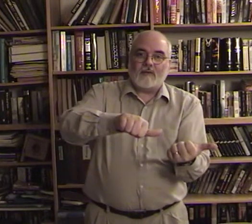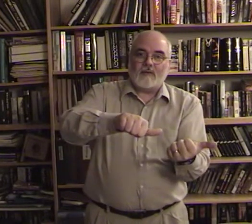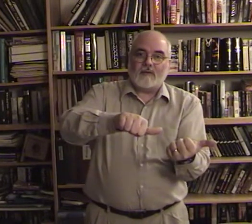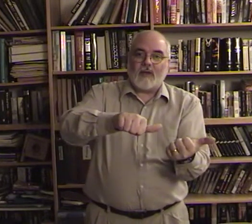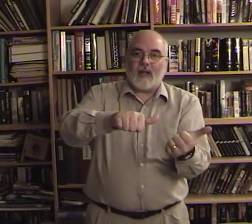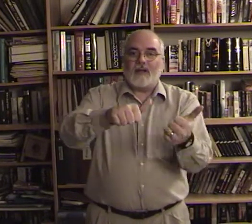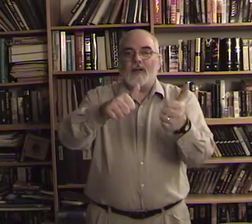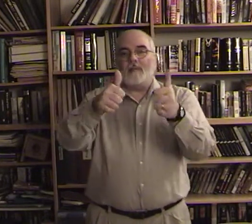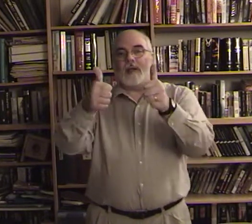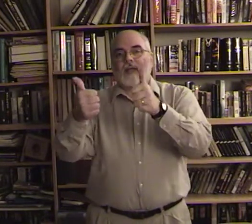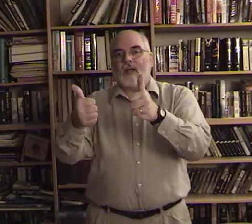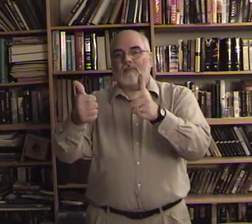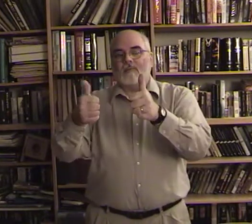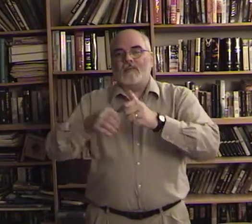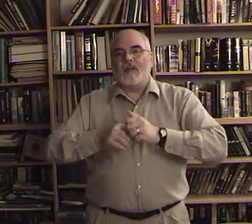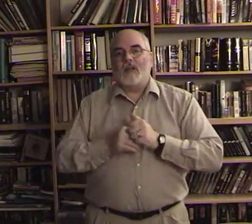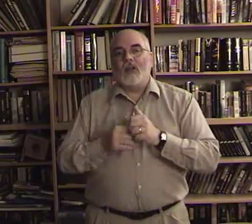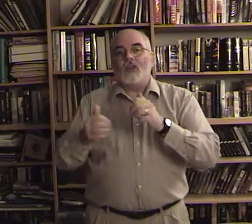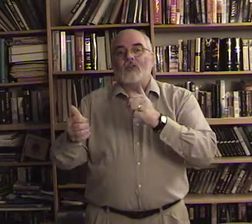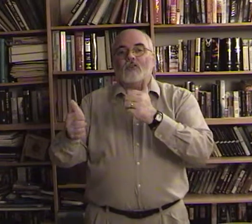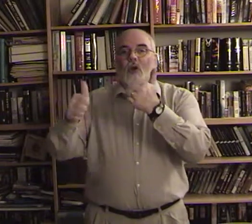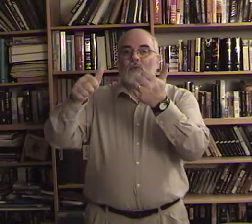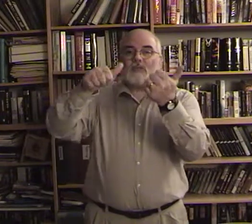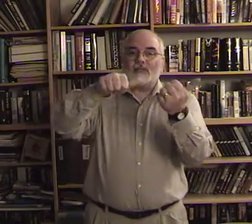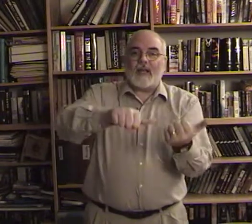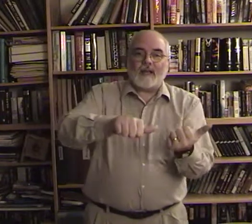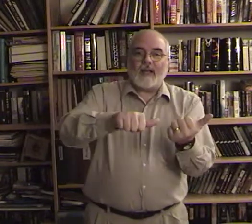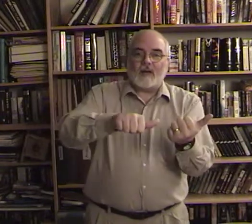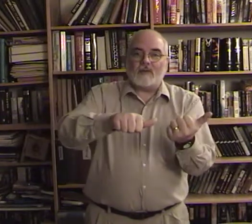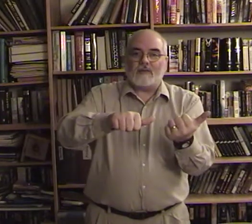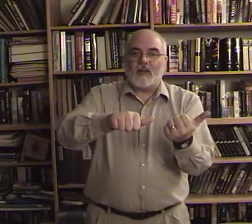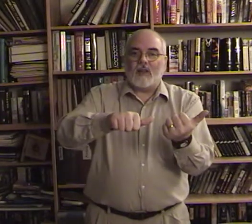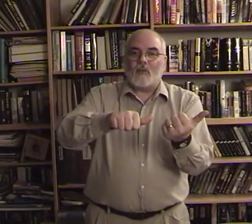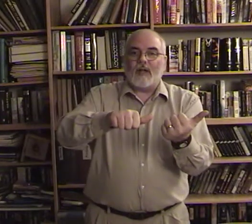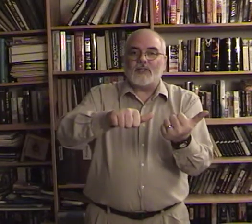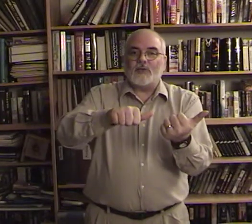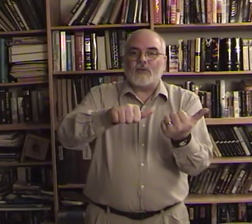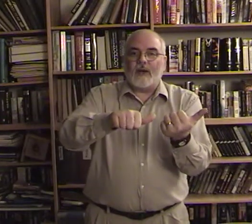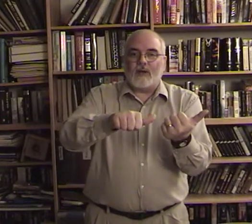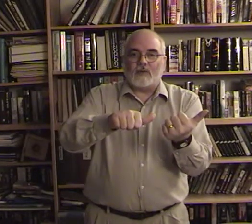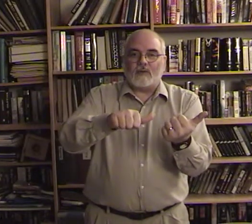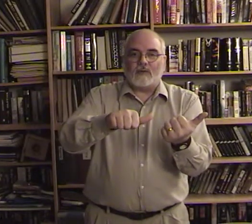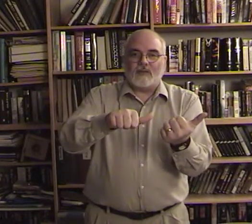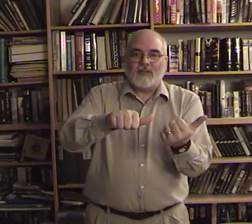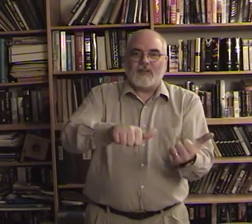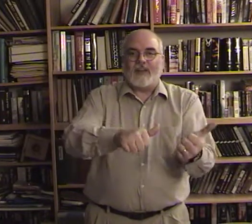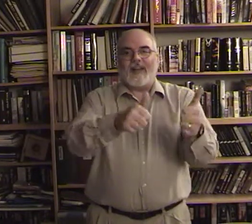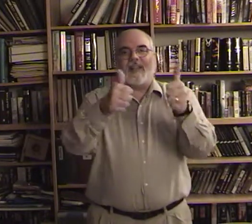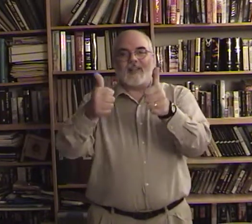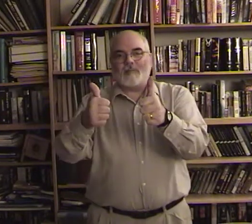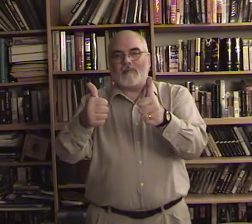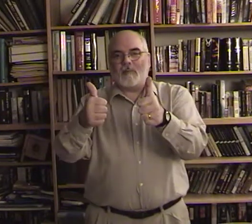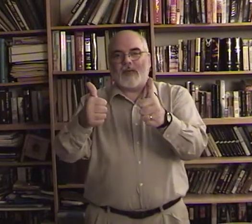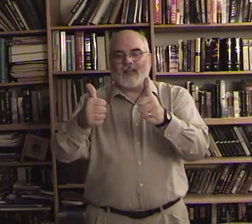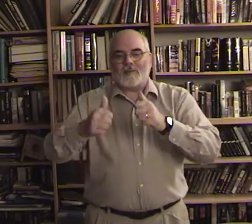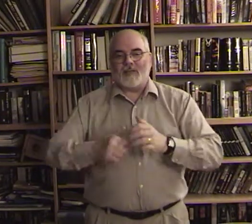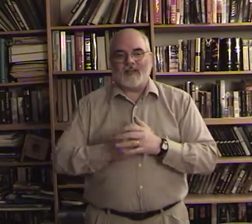and you come back up don't stay down otherwise you drown you got to get the people back up again